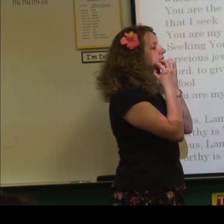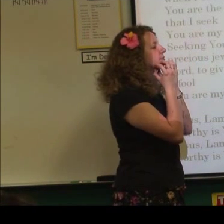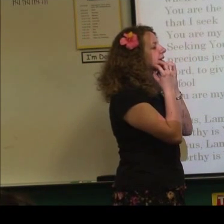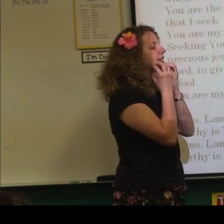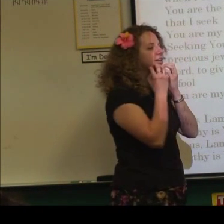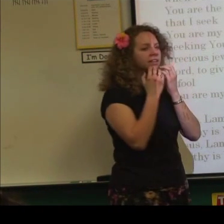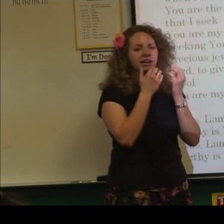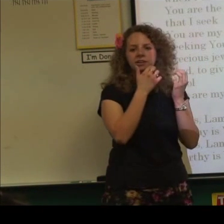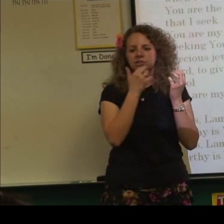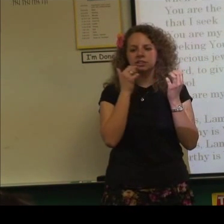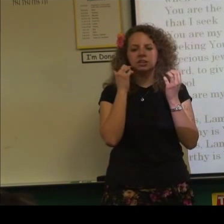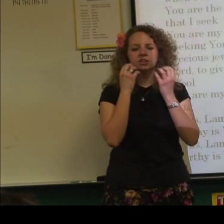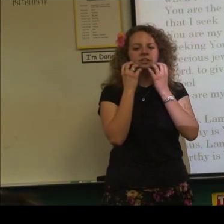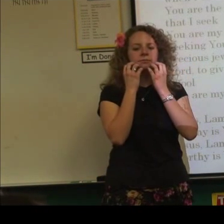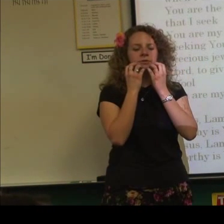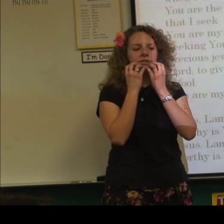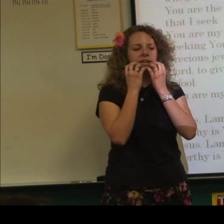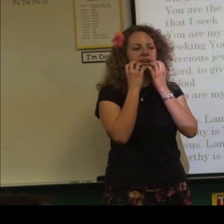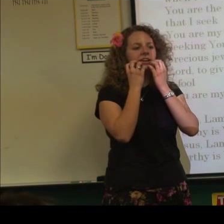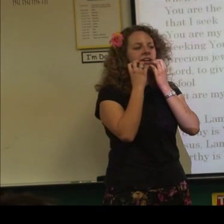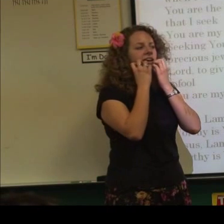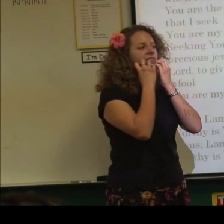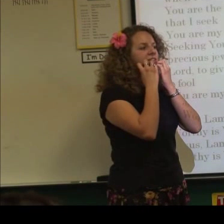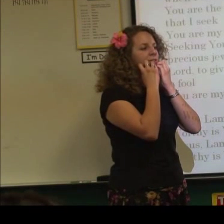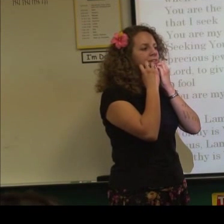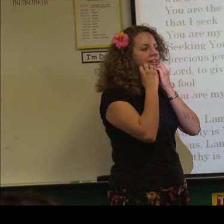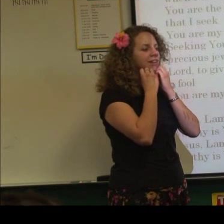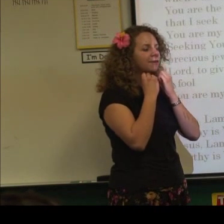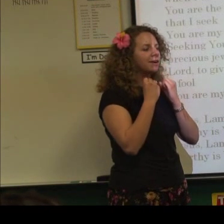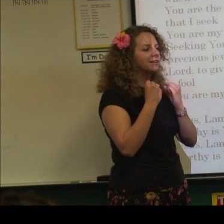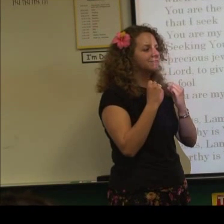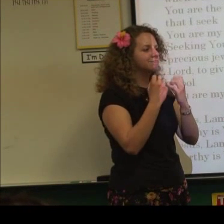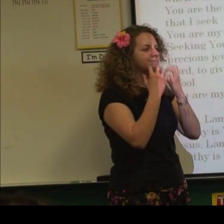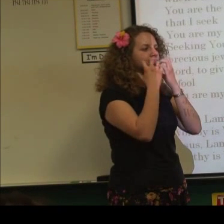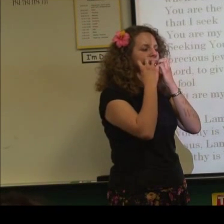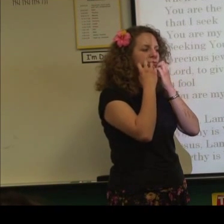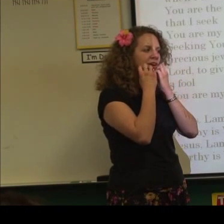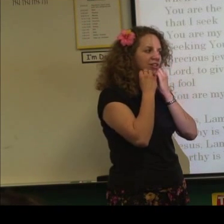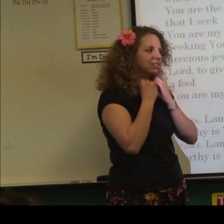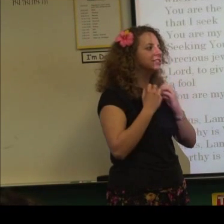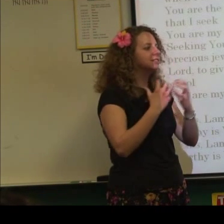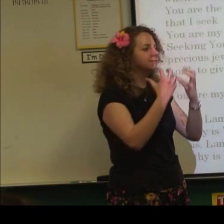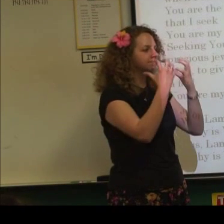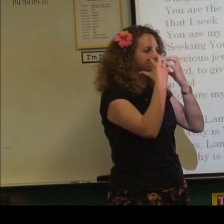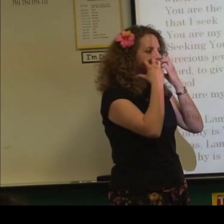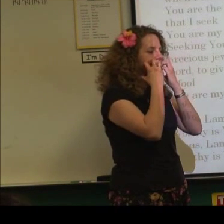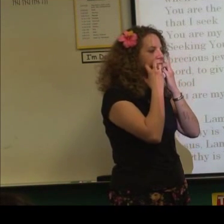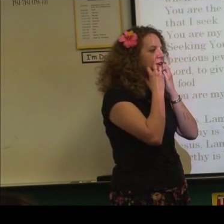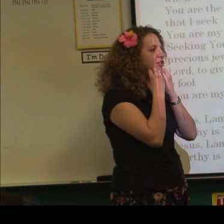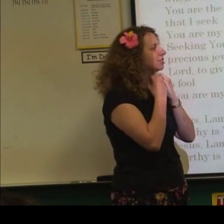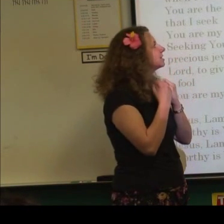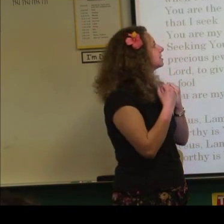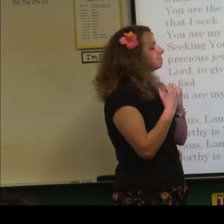start right here, like just under your lips right there and then go down that way. Precious. Precious here.